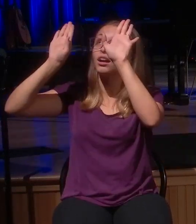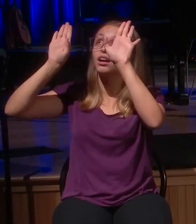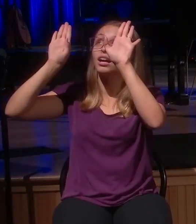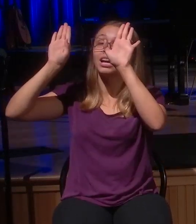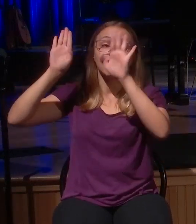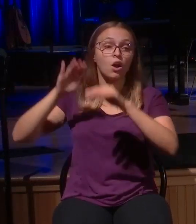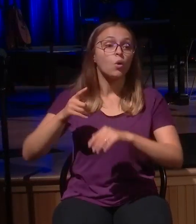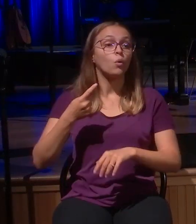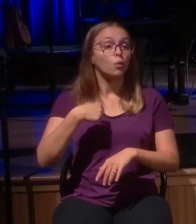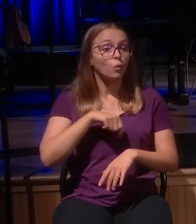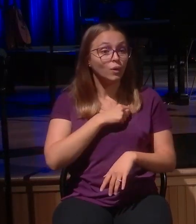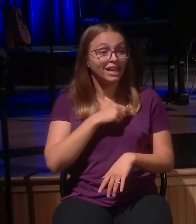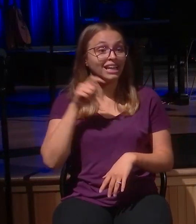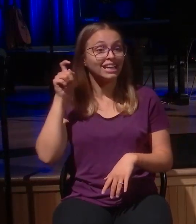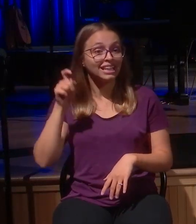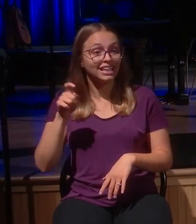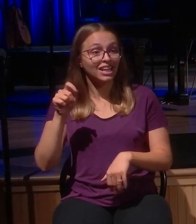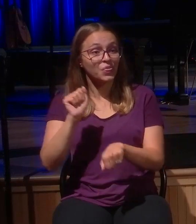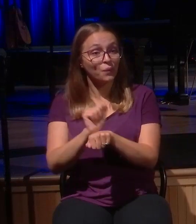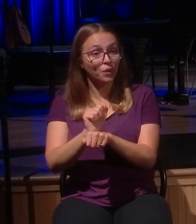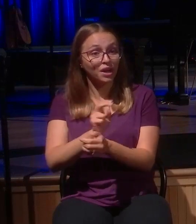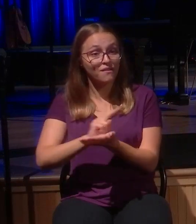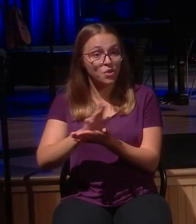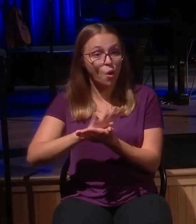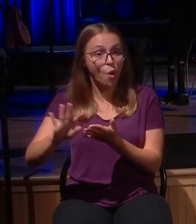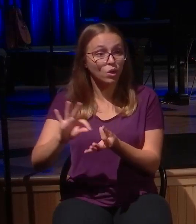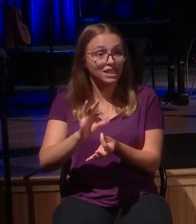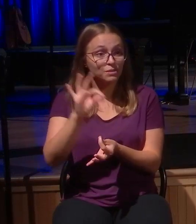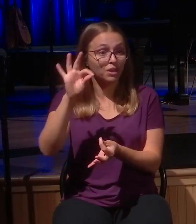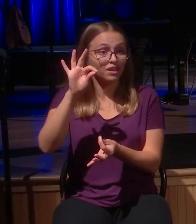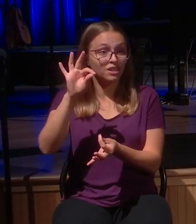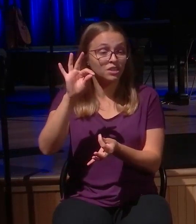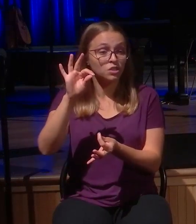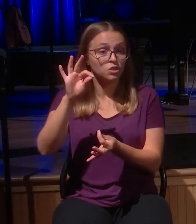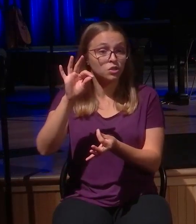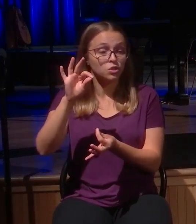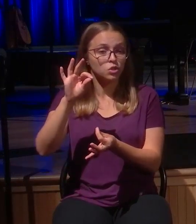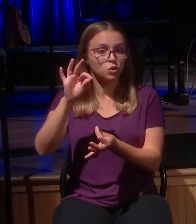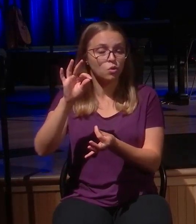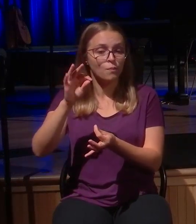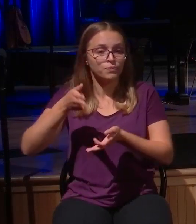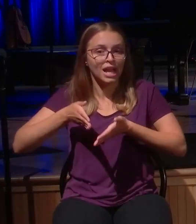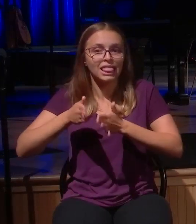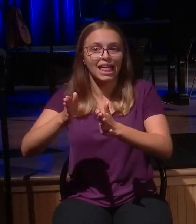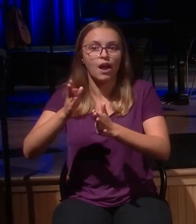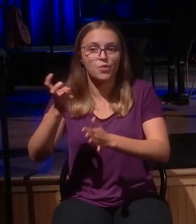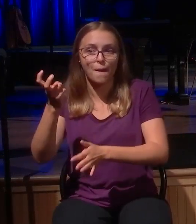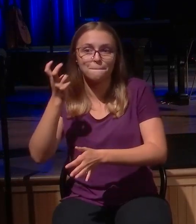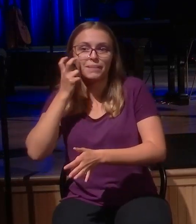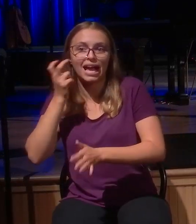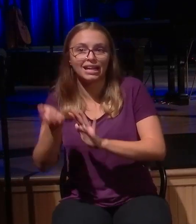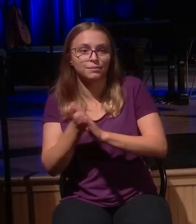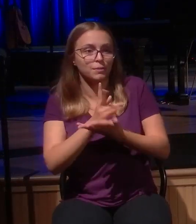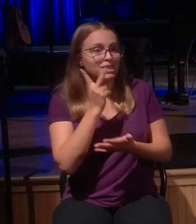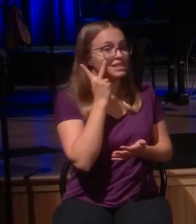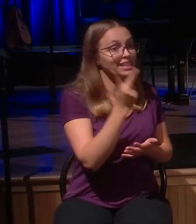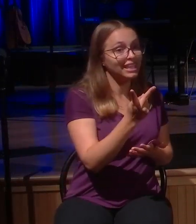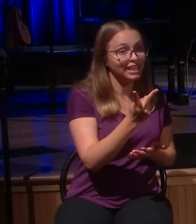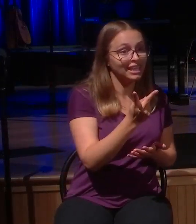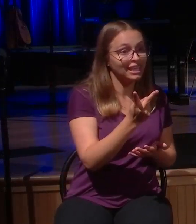we need the work of the Holy Spirit to cause the blind to see? To cause those who are bound and enslaved to sin to be set free? Jesus